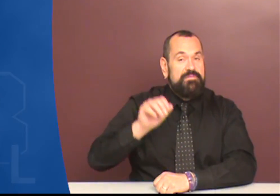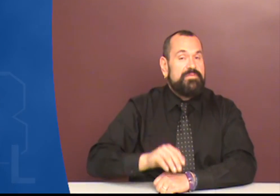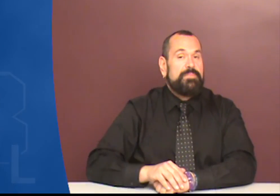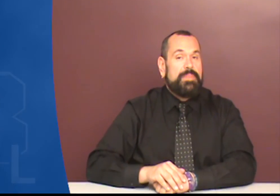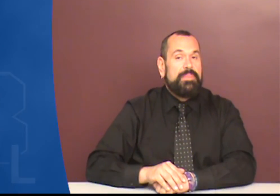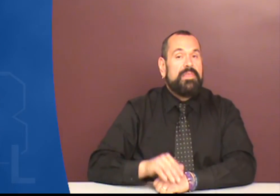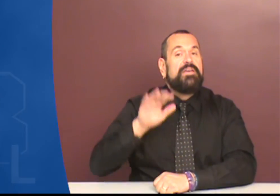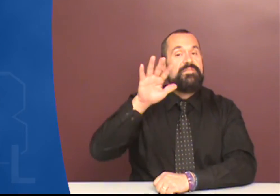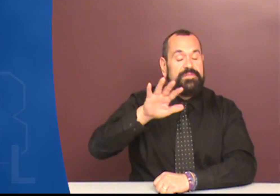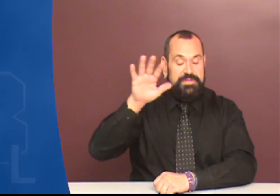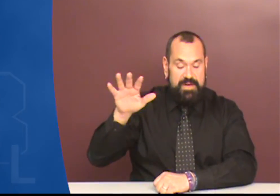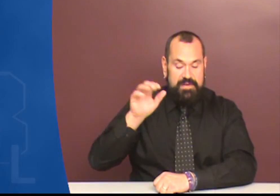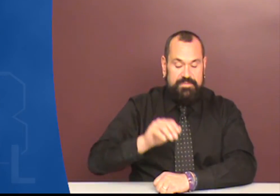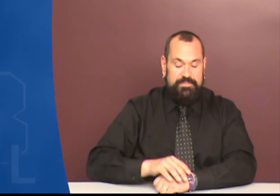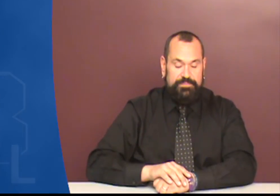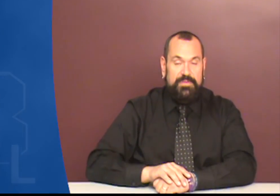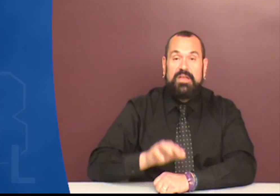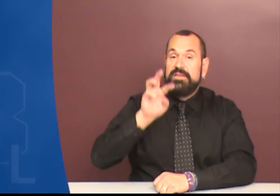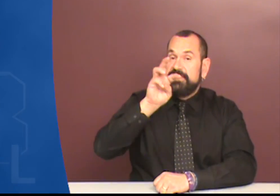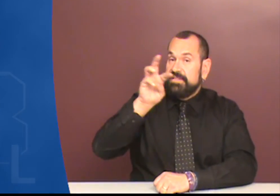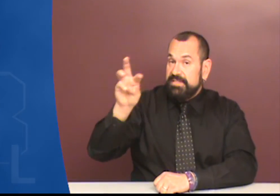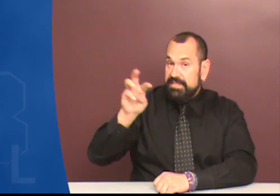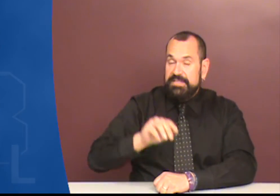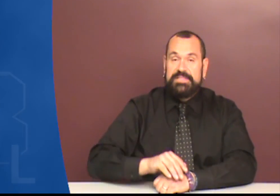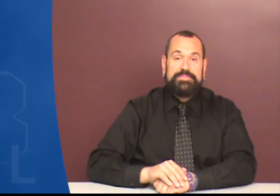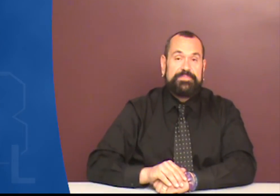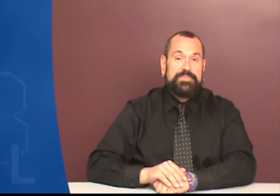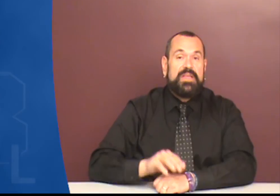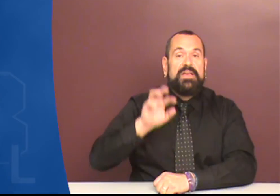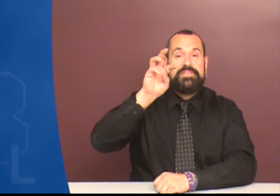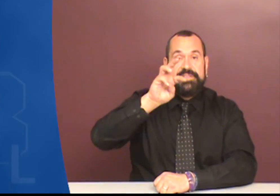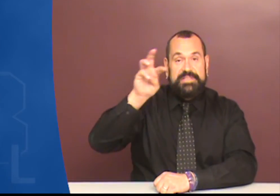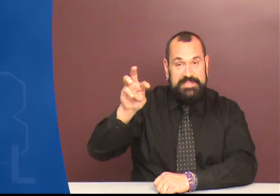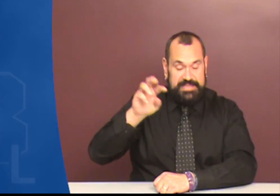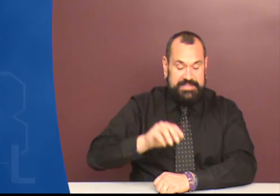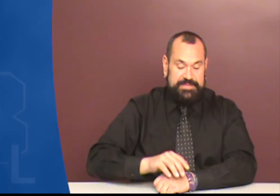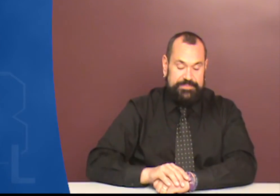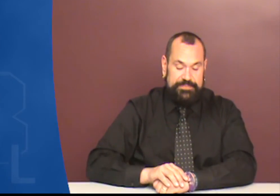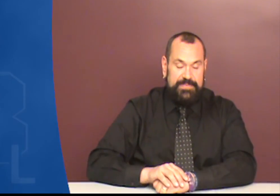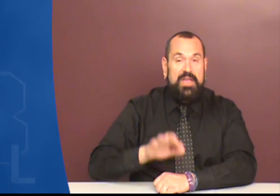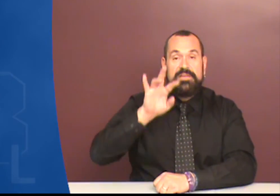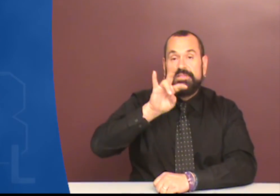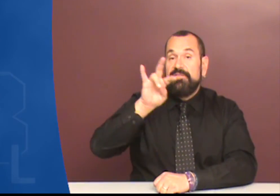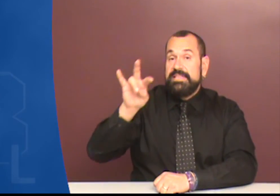55 66 66 77